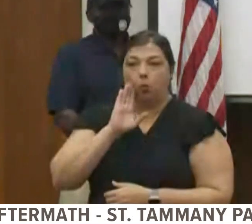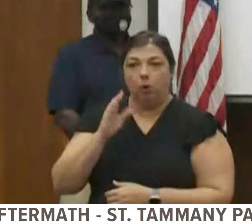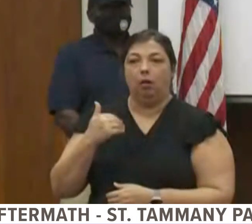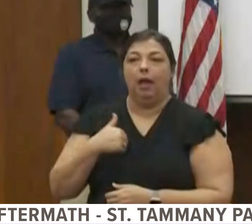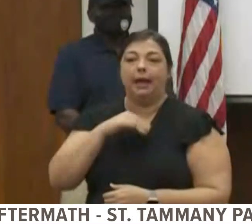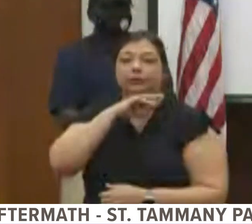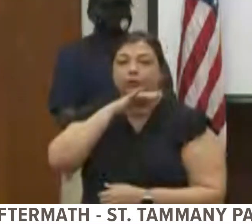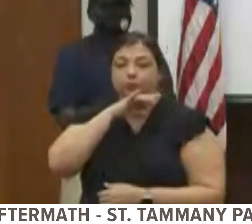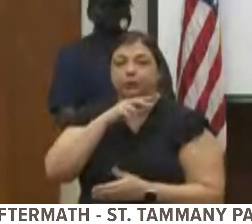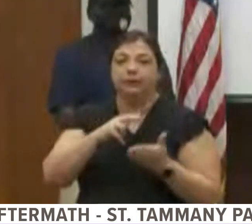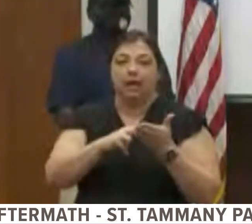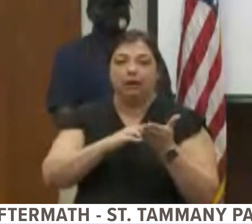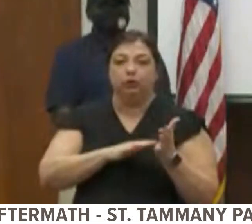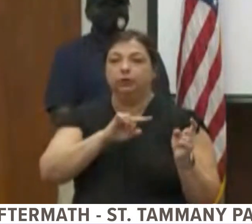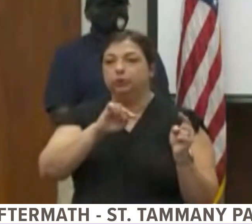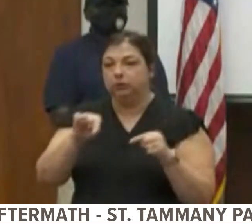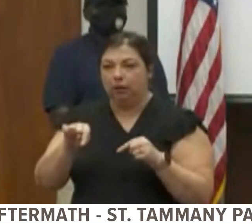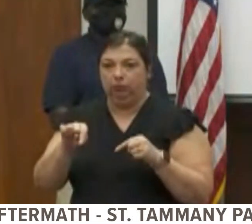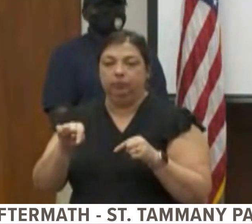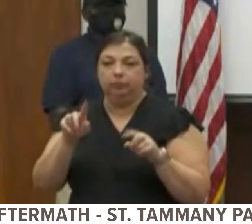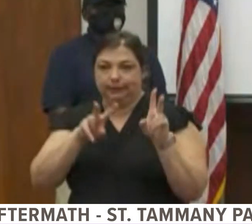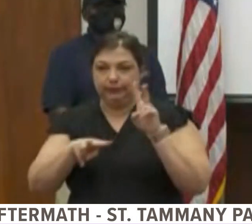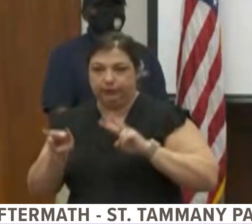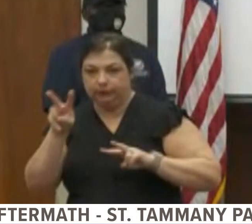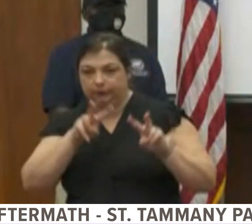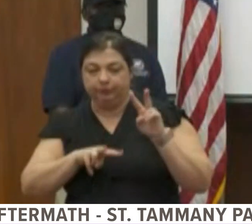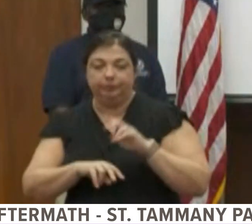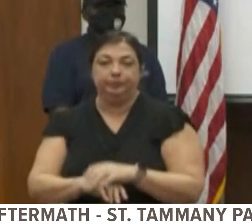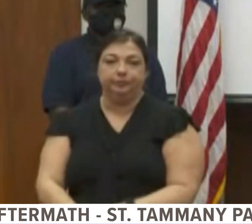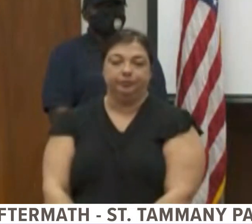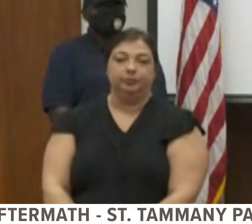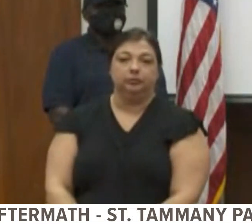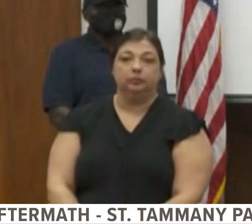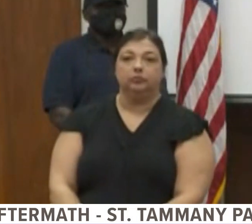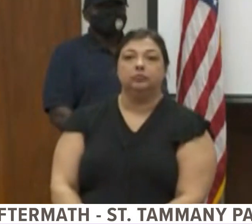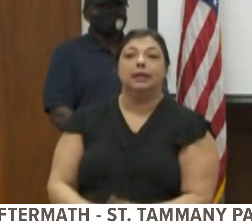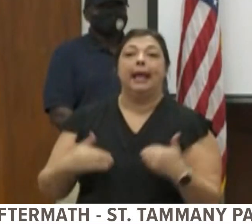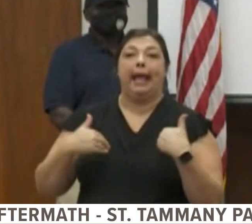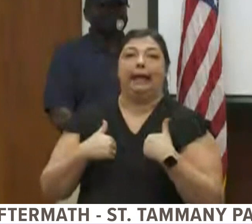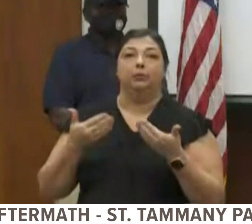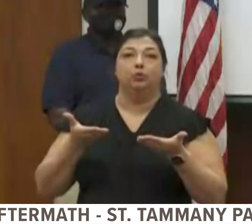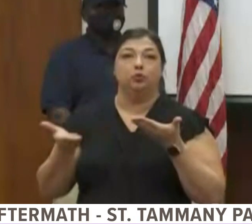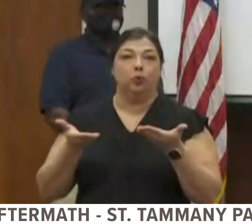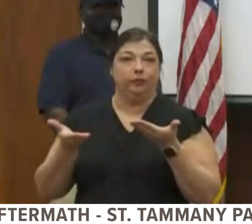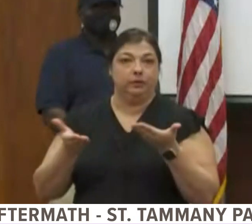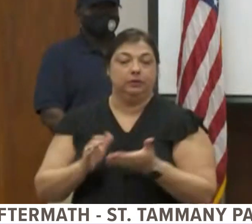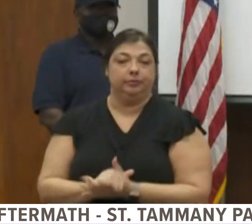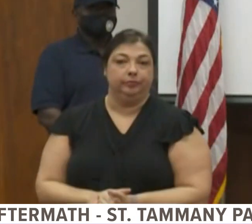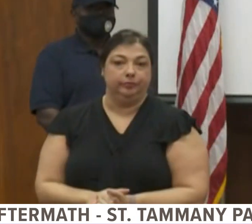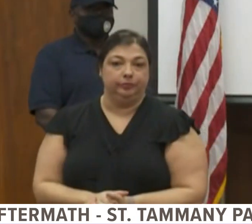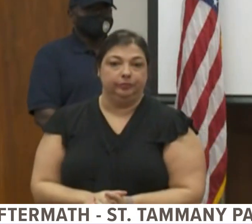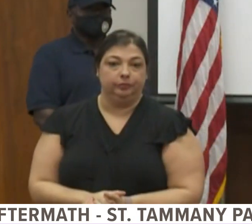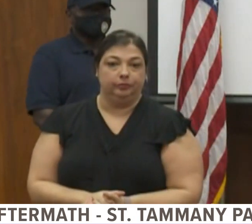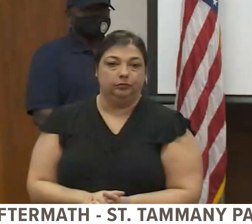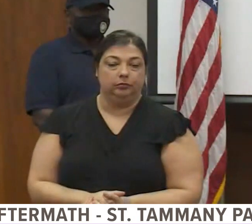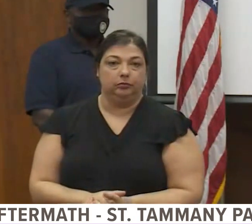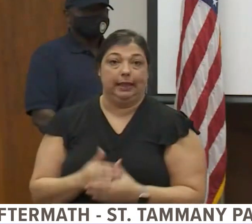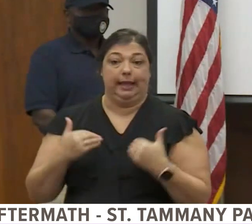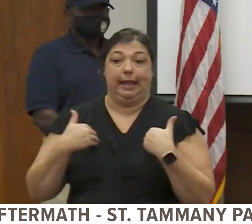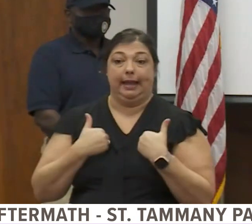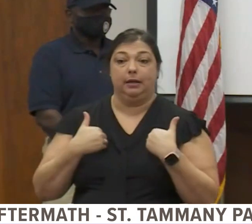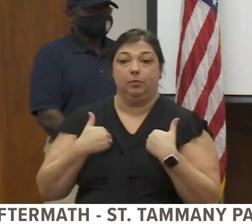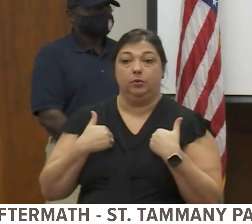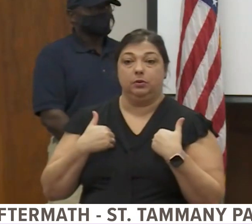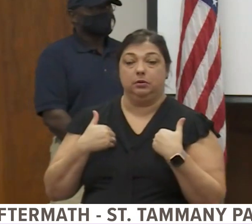contractors coming out to address that. Animal services. The animals at